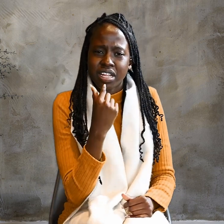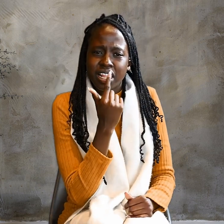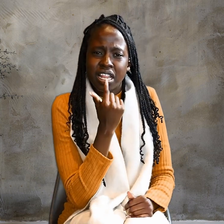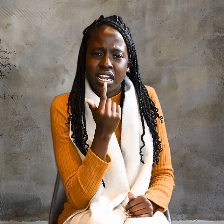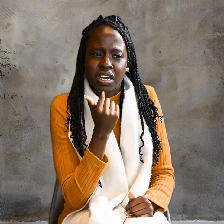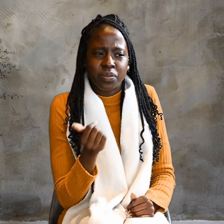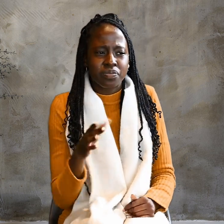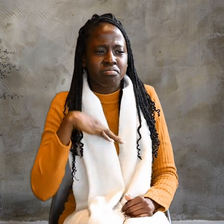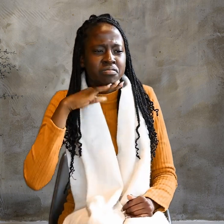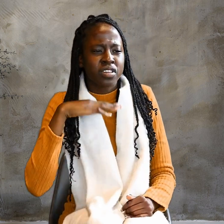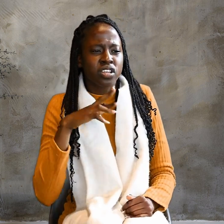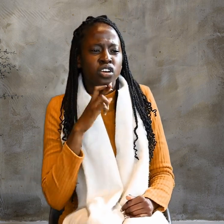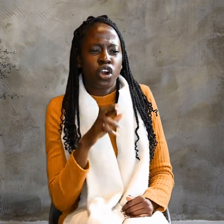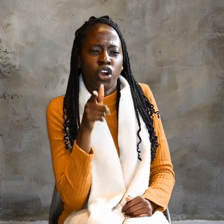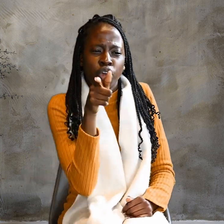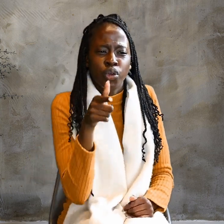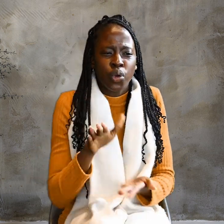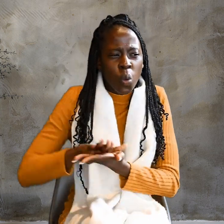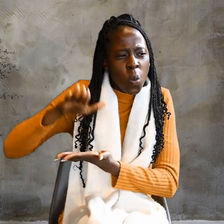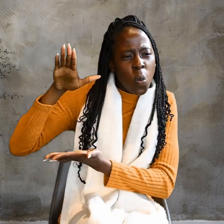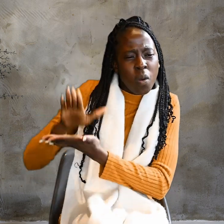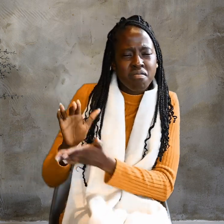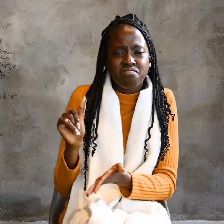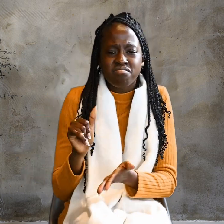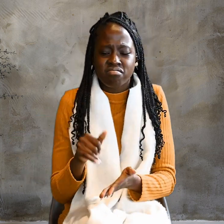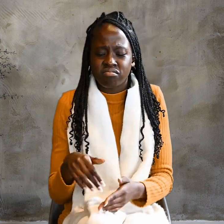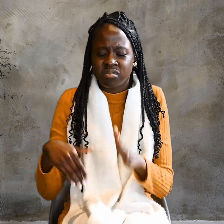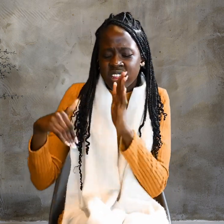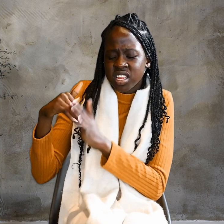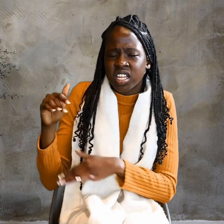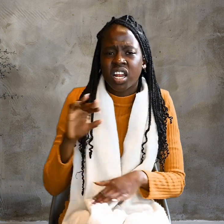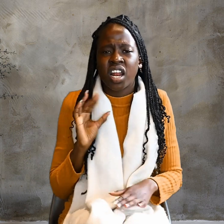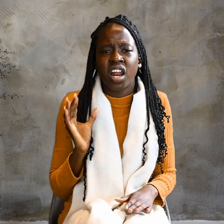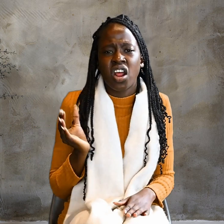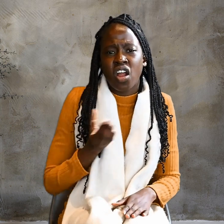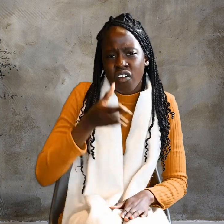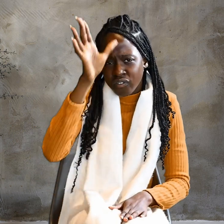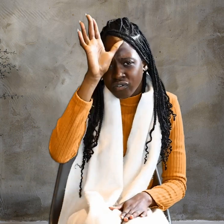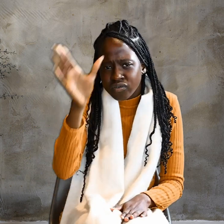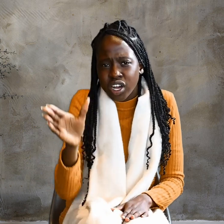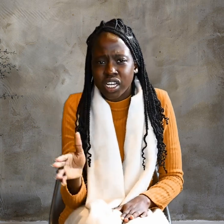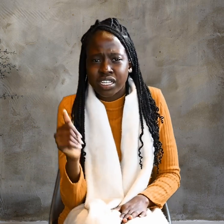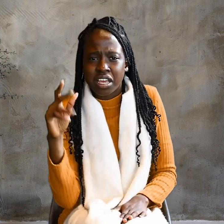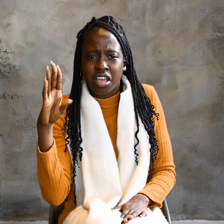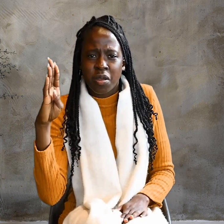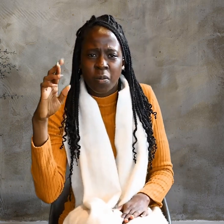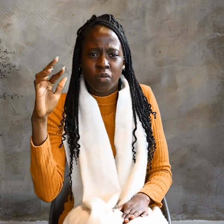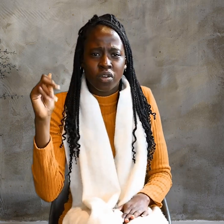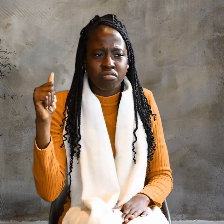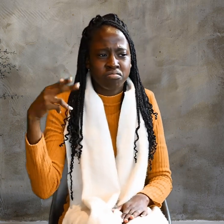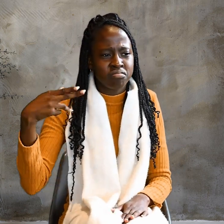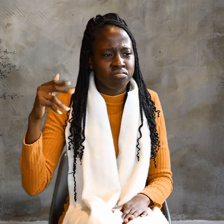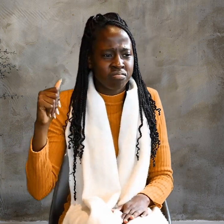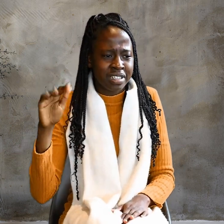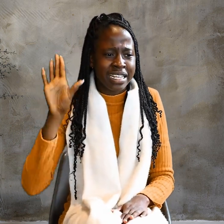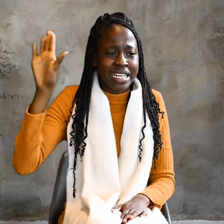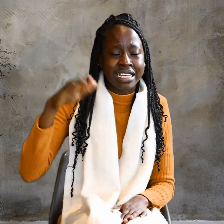greater than our father Abraham? He died, And so did the prophets.